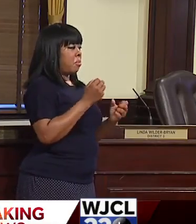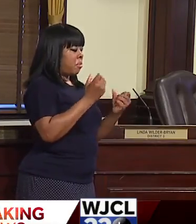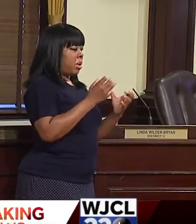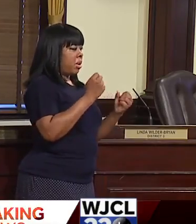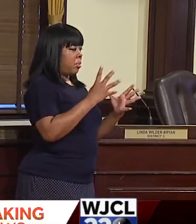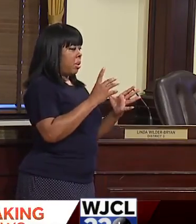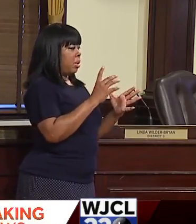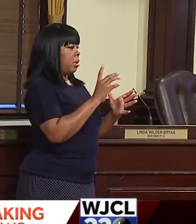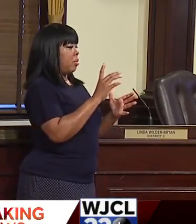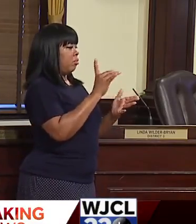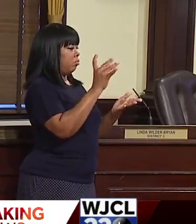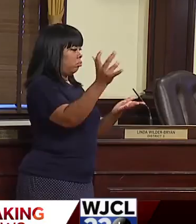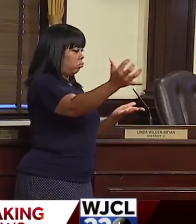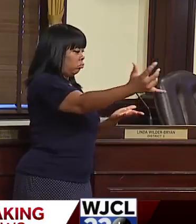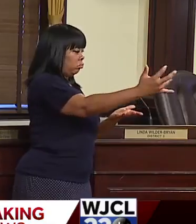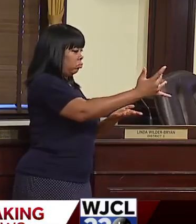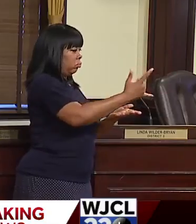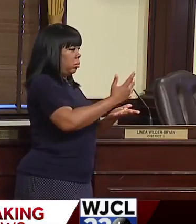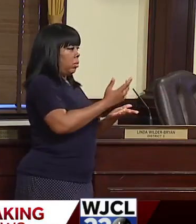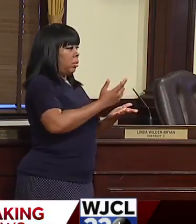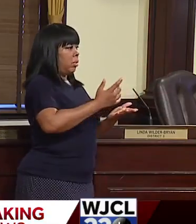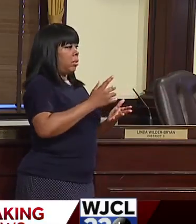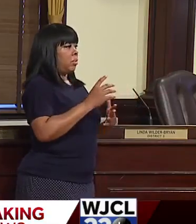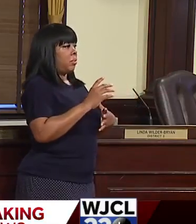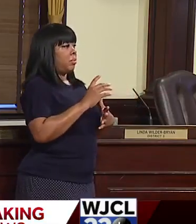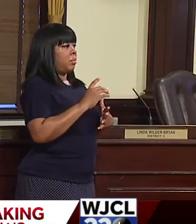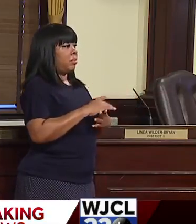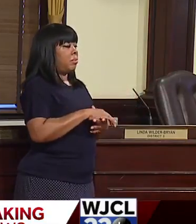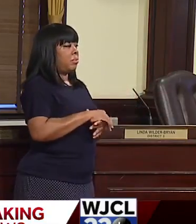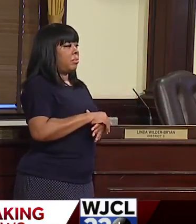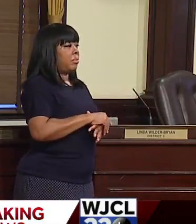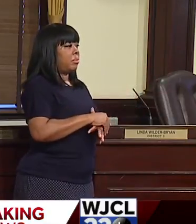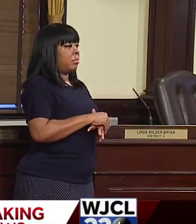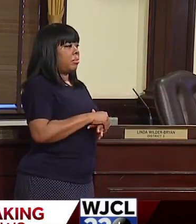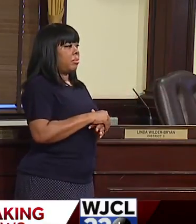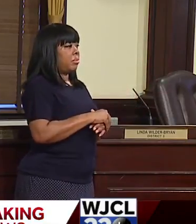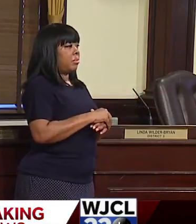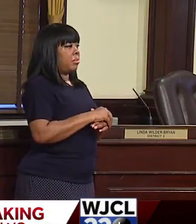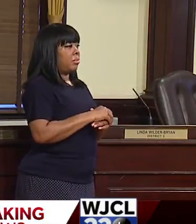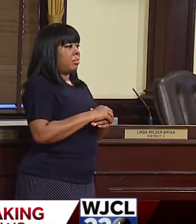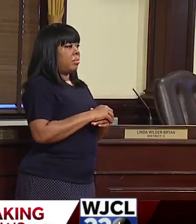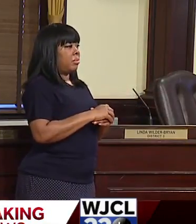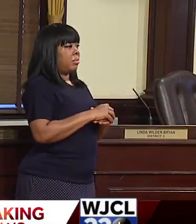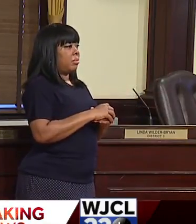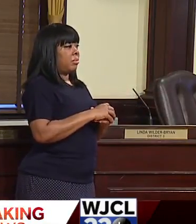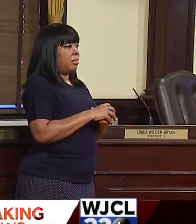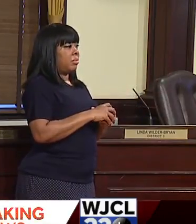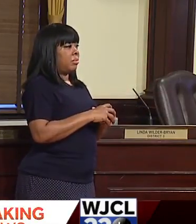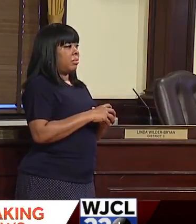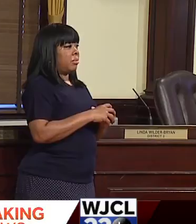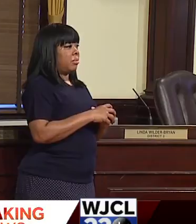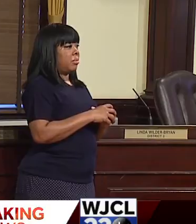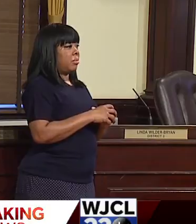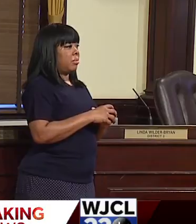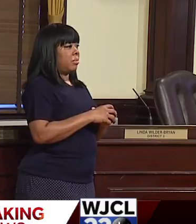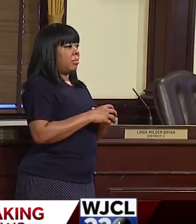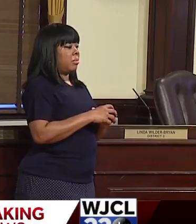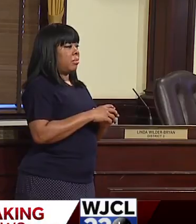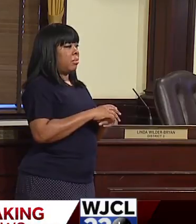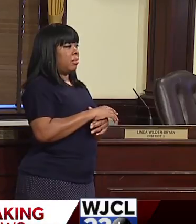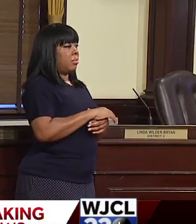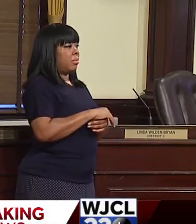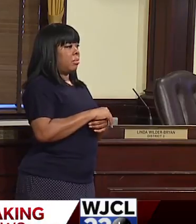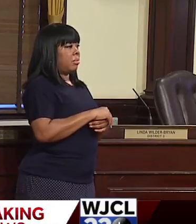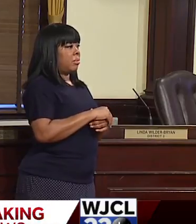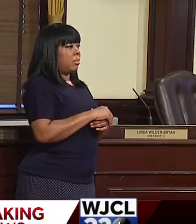that kind of showed the blue with where we are with the virus in this city. And you said, you know, if it doesn't get better, you would maybe shut